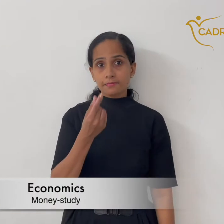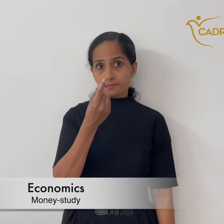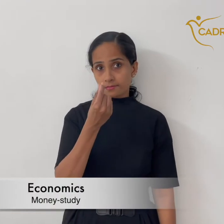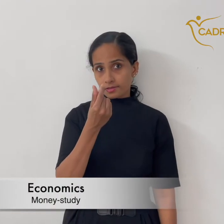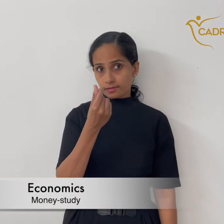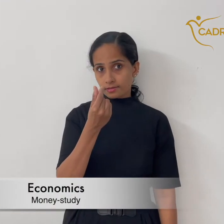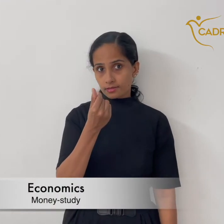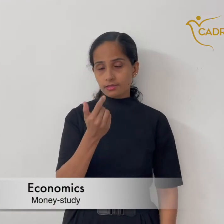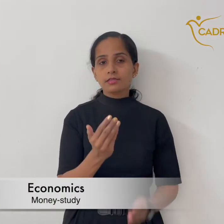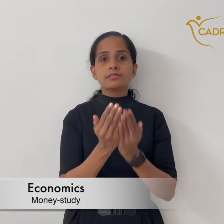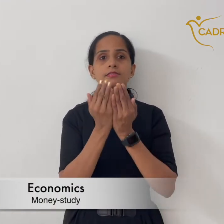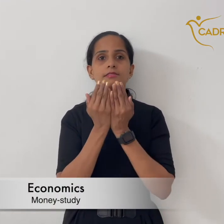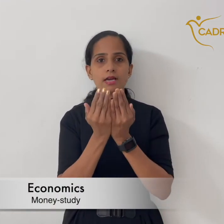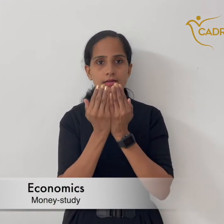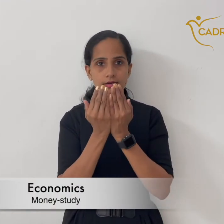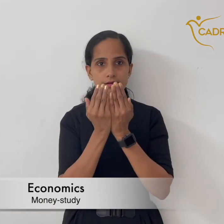Economics Economics